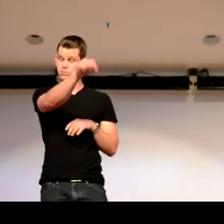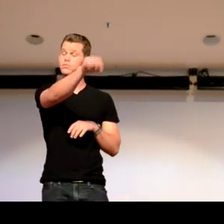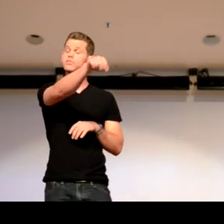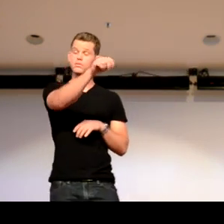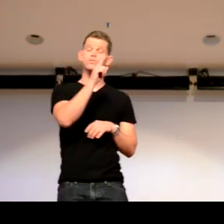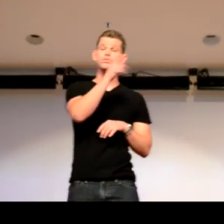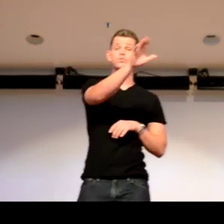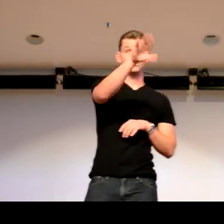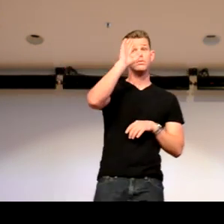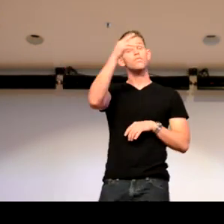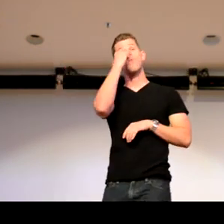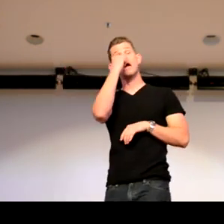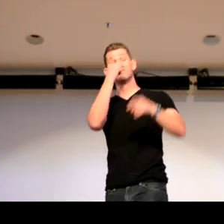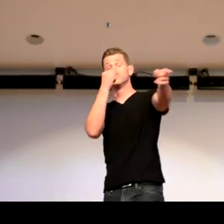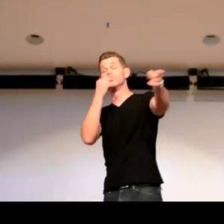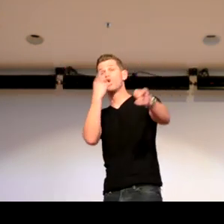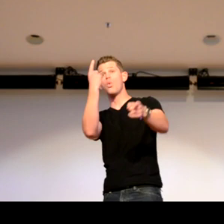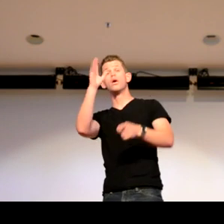question. Yes. You know, it's funny.